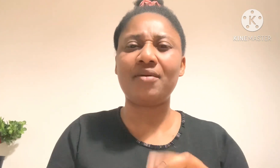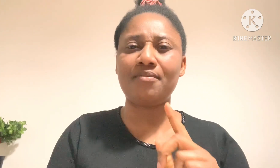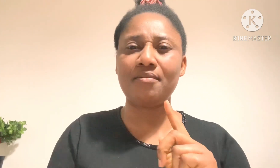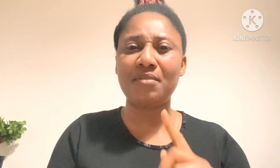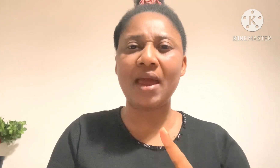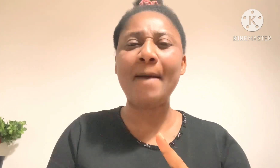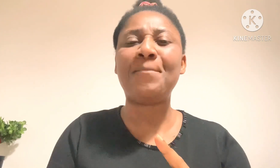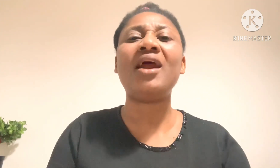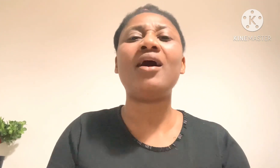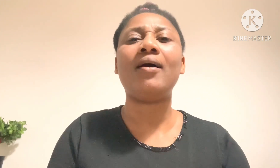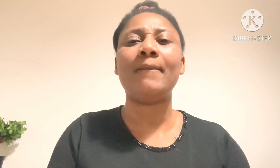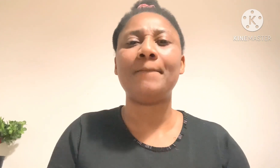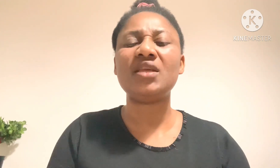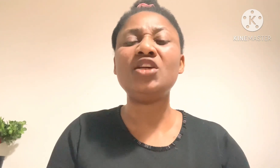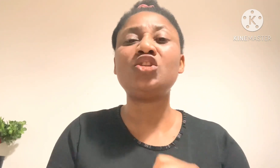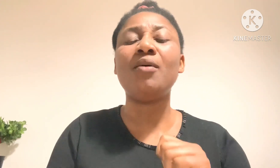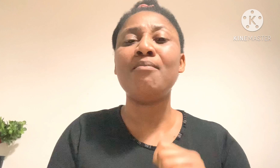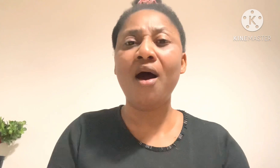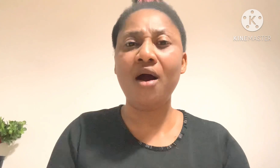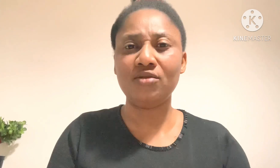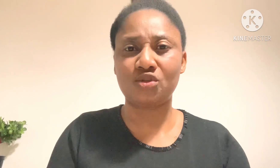April. Is your month.